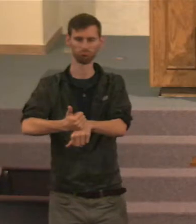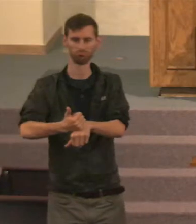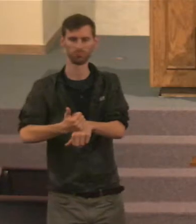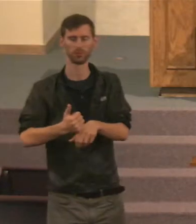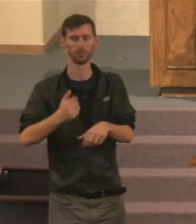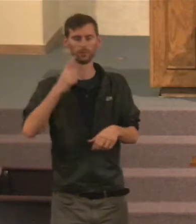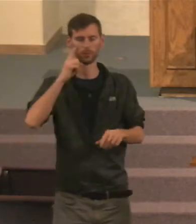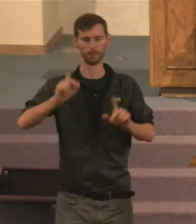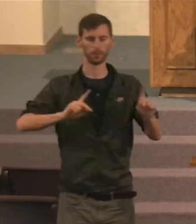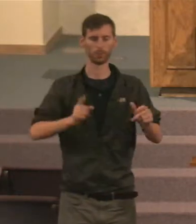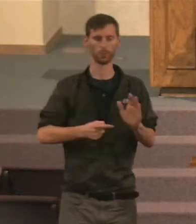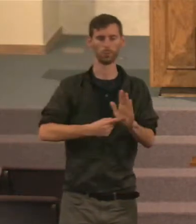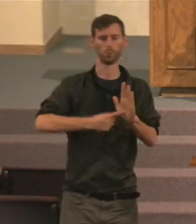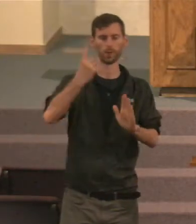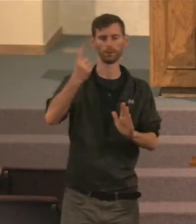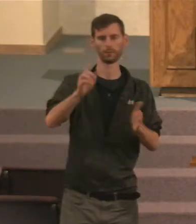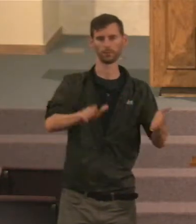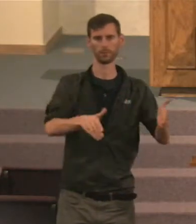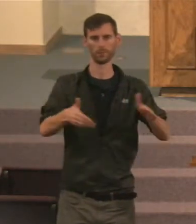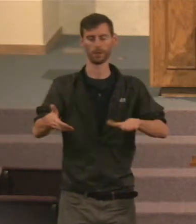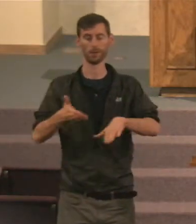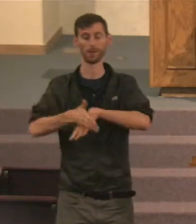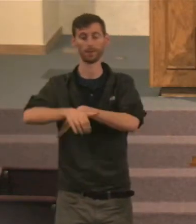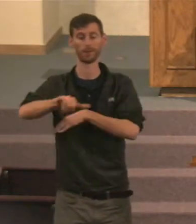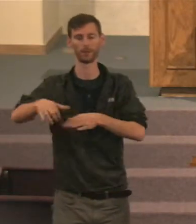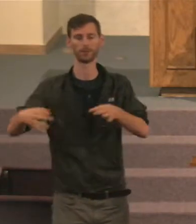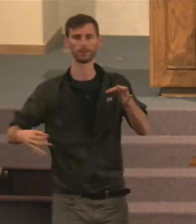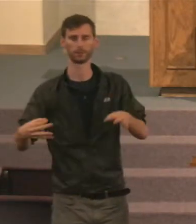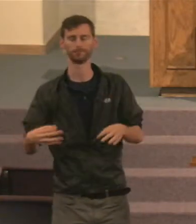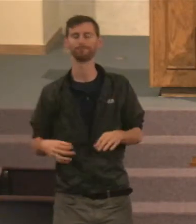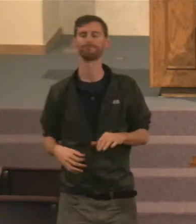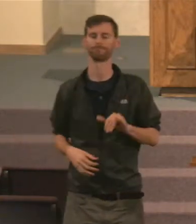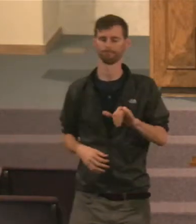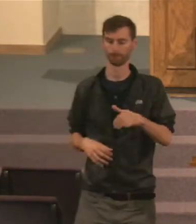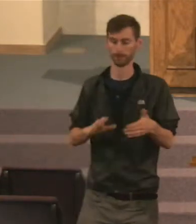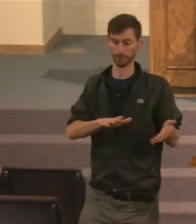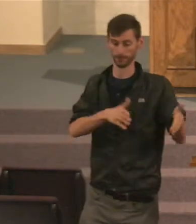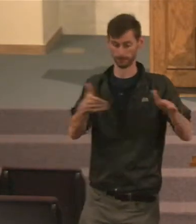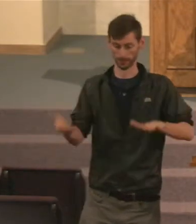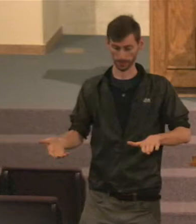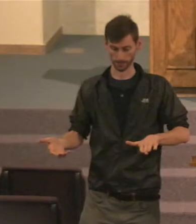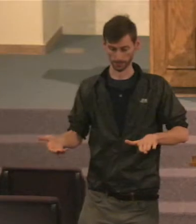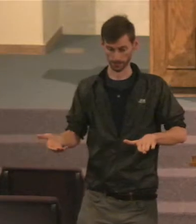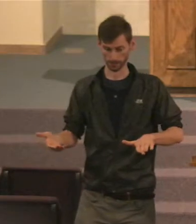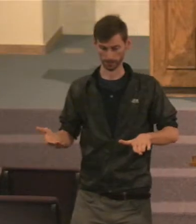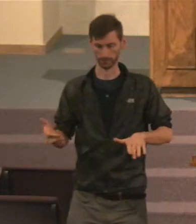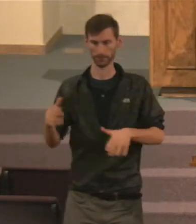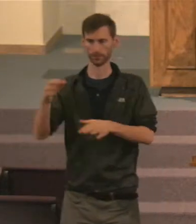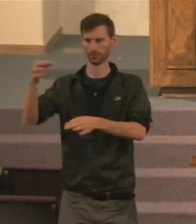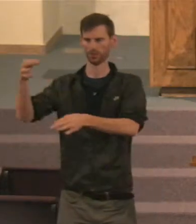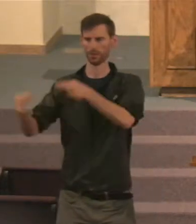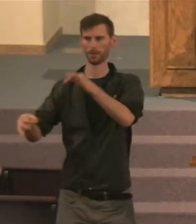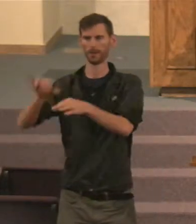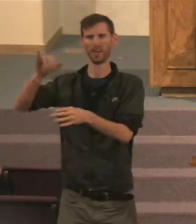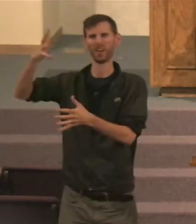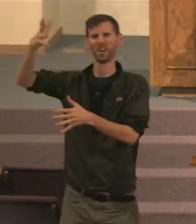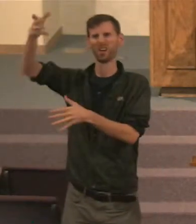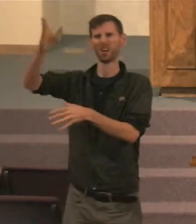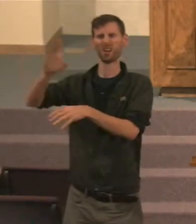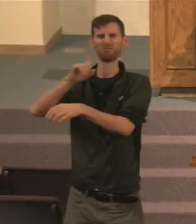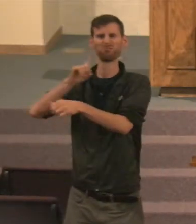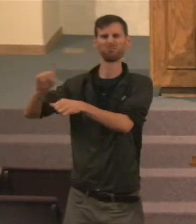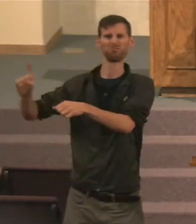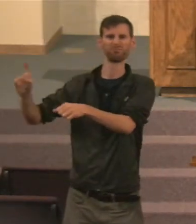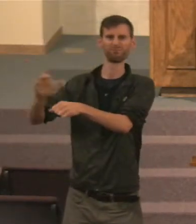Okay. So, Death and judgment. Judgment is an appointment, That God has